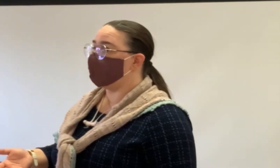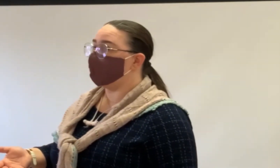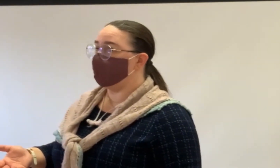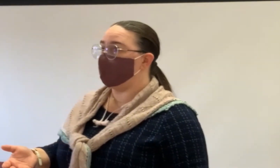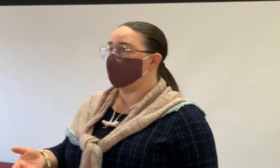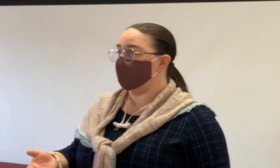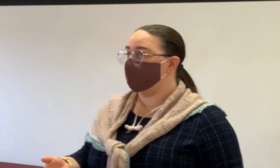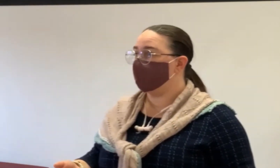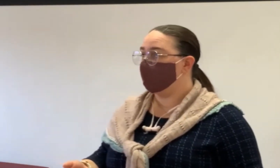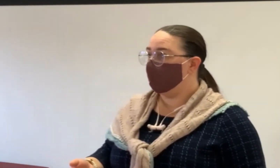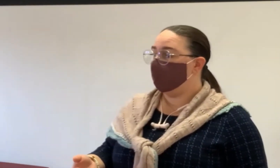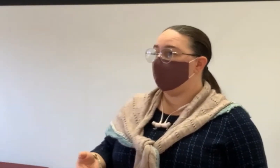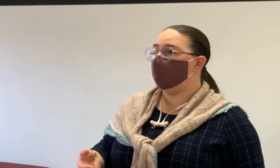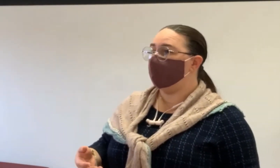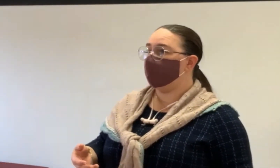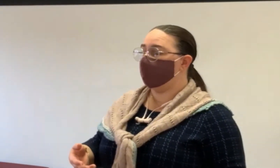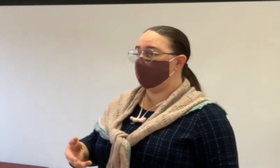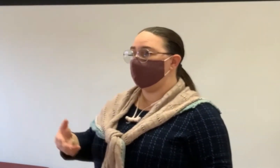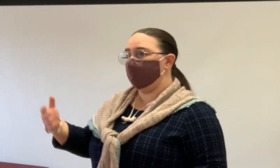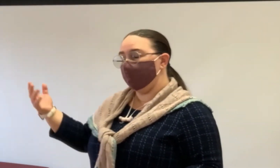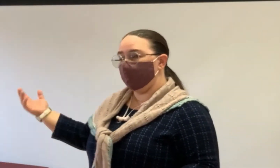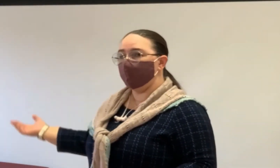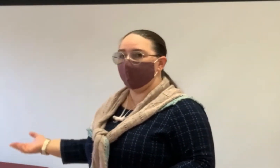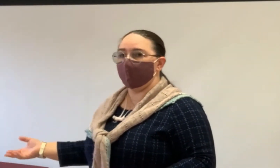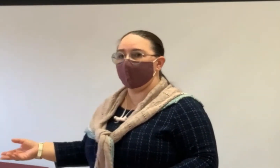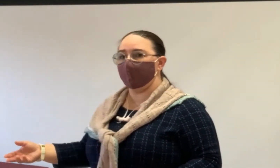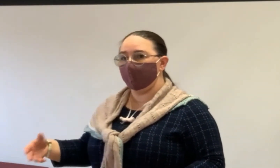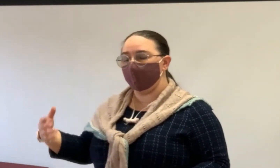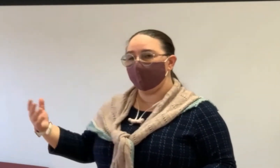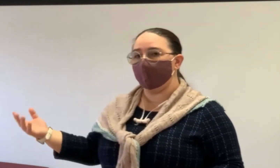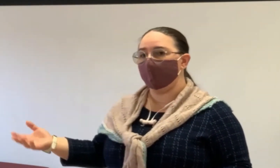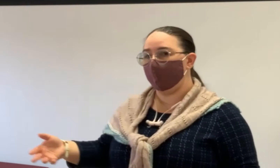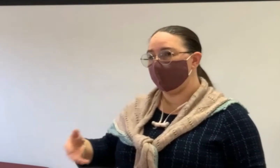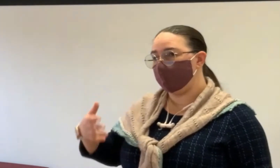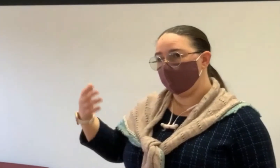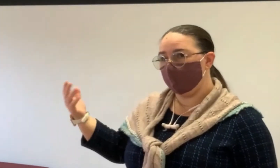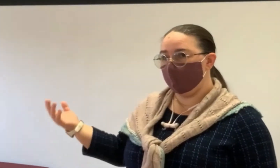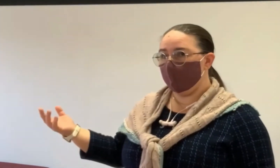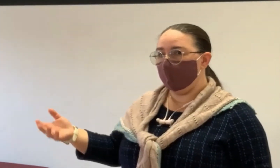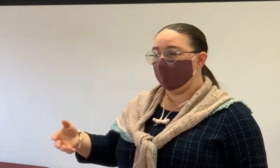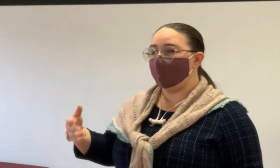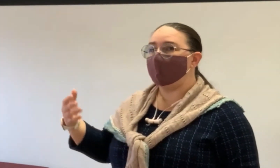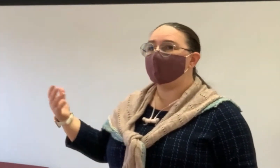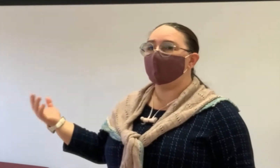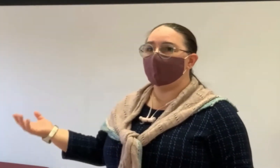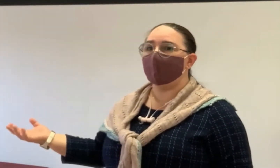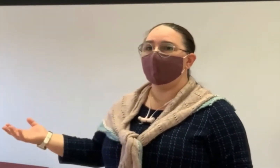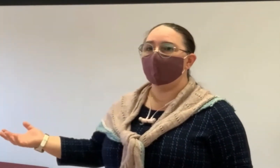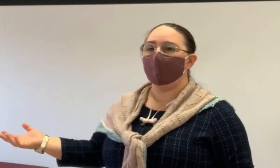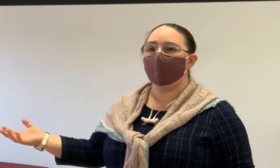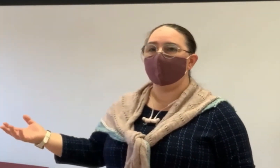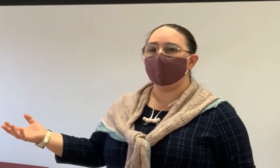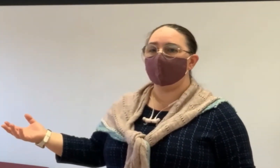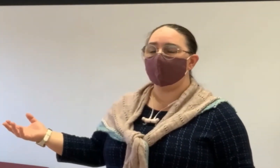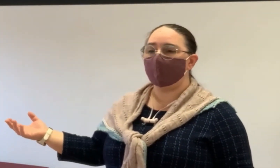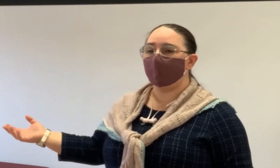past two years and even before that. really for the last, they've been steadily,